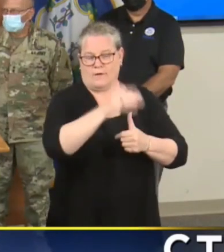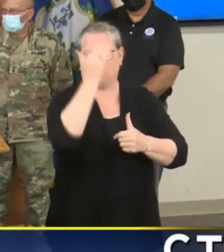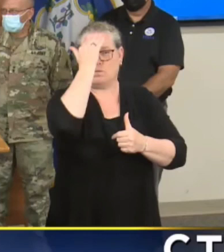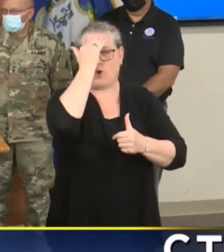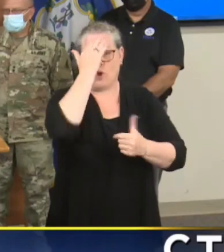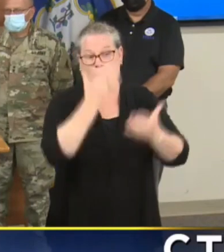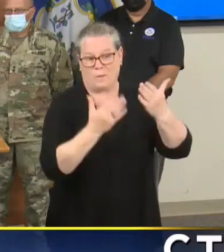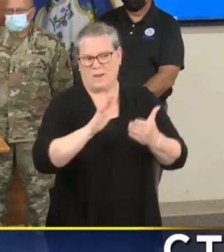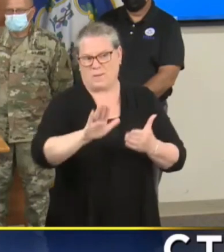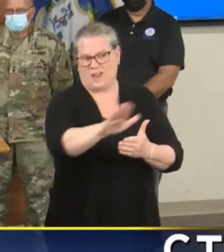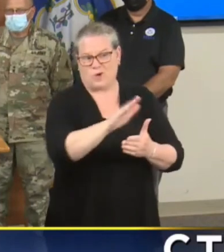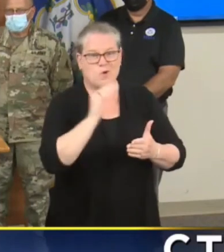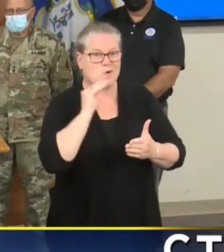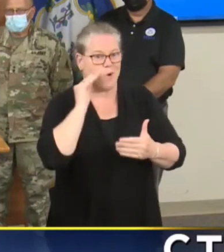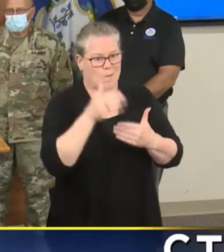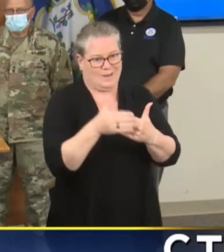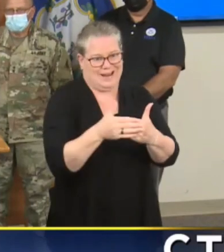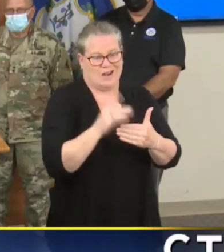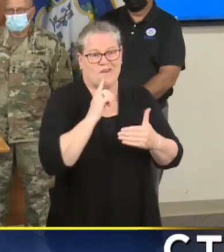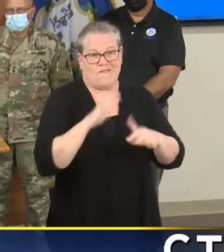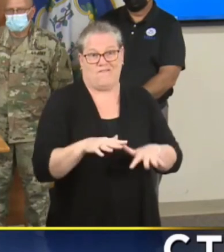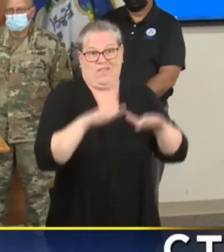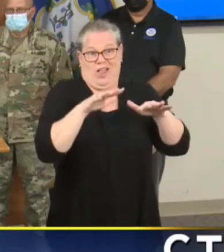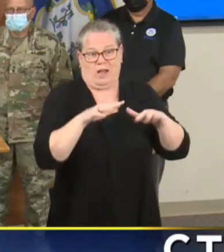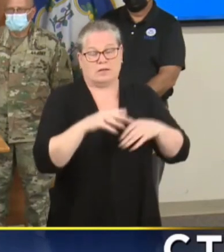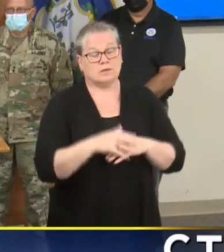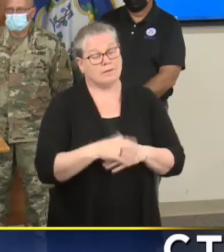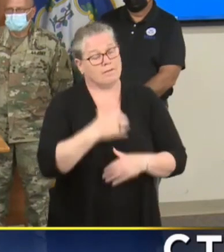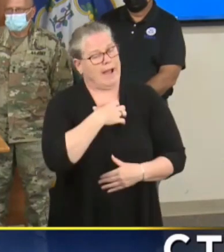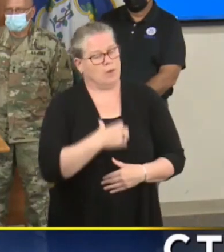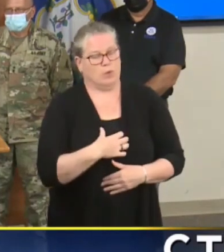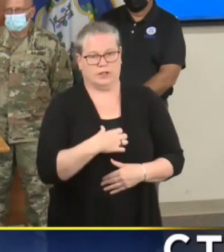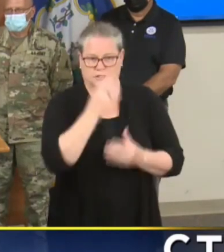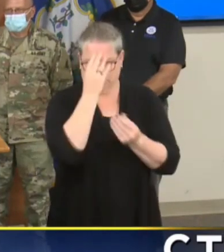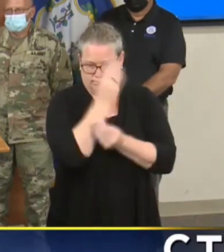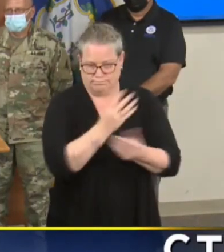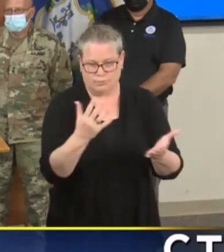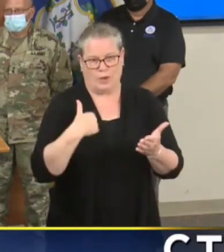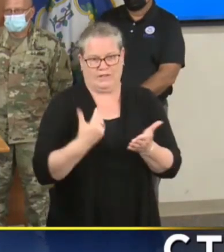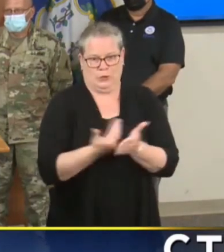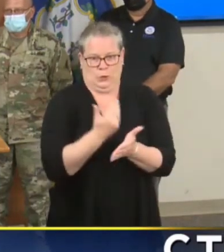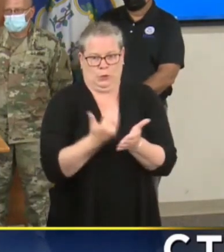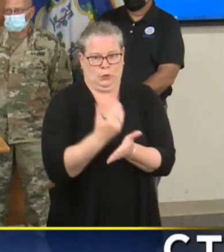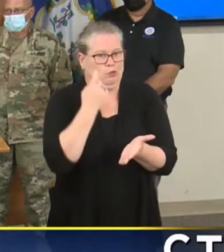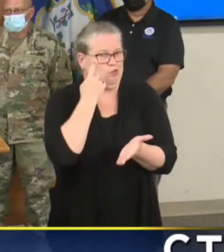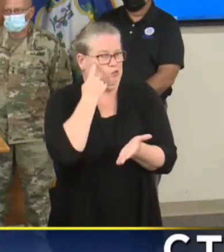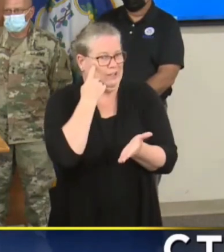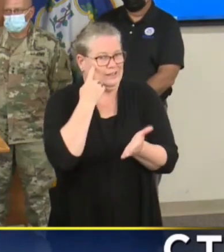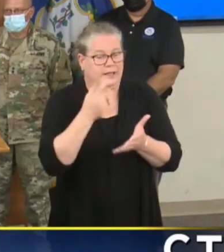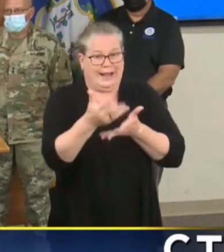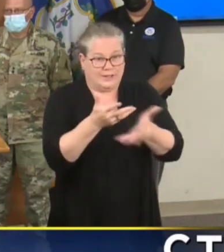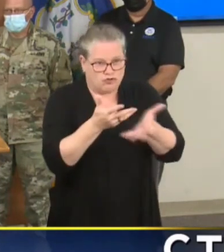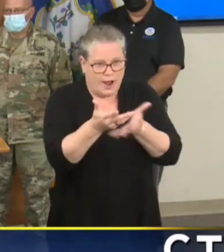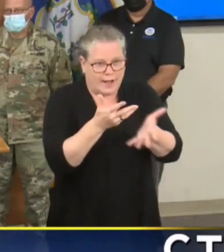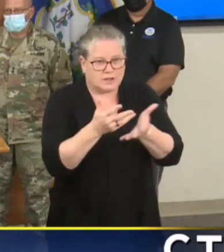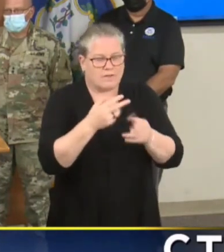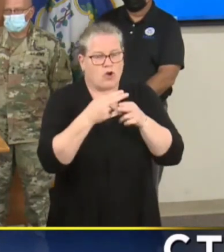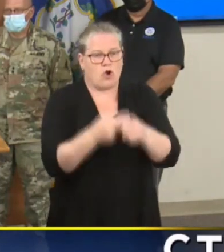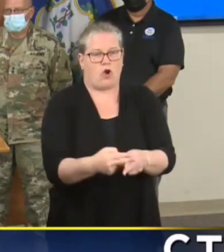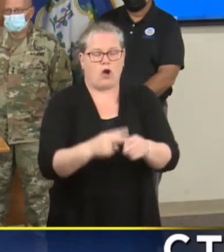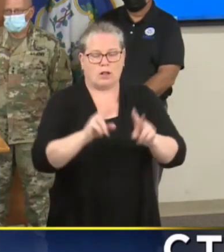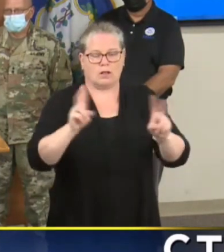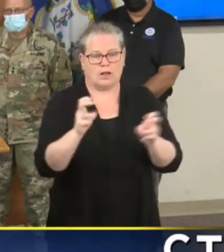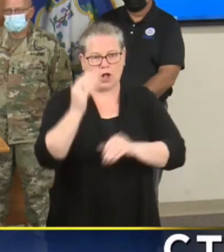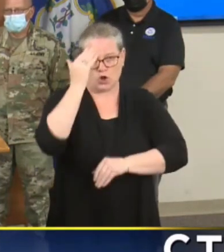or may not be in a flood zone. I would love to let everyone know that we have a recent product that's interactive called Know Your Zone